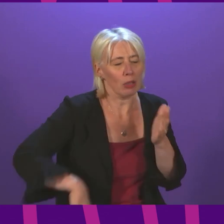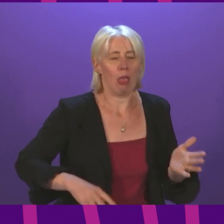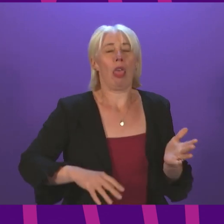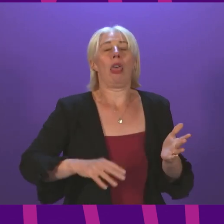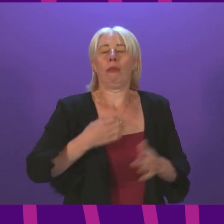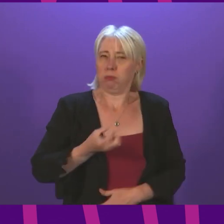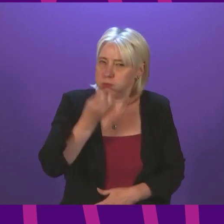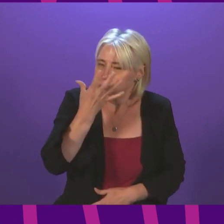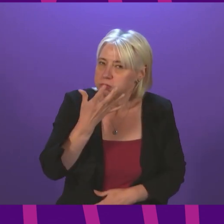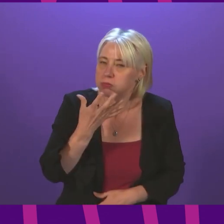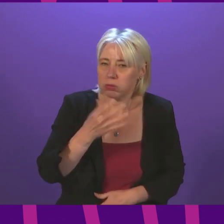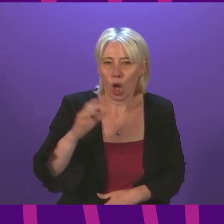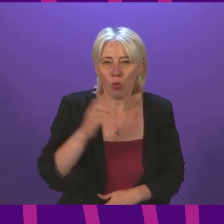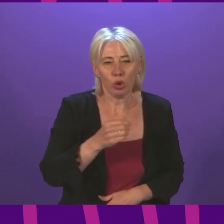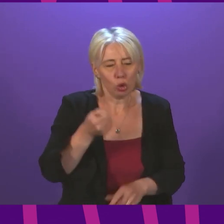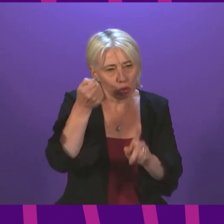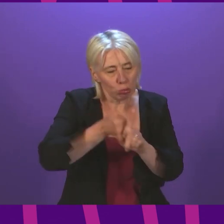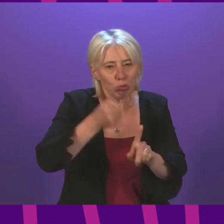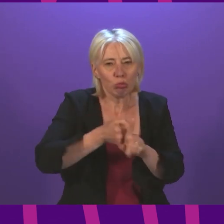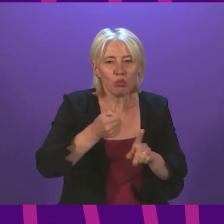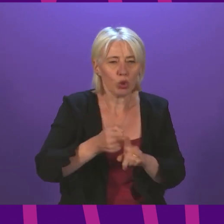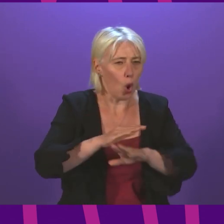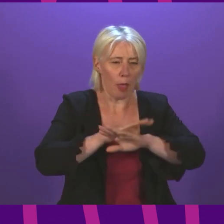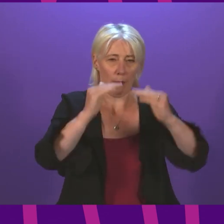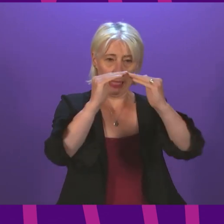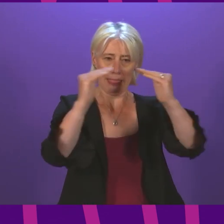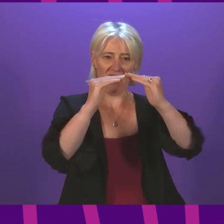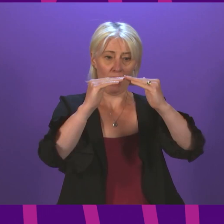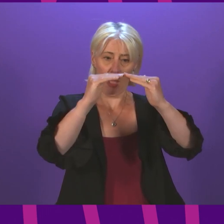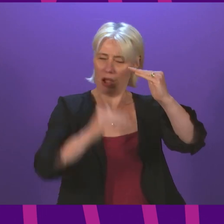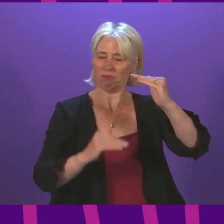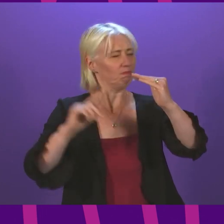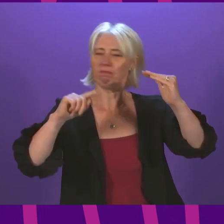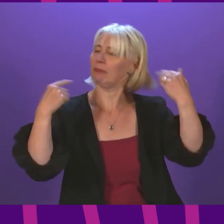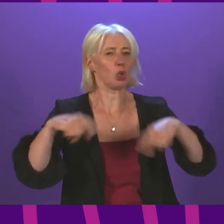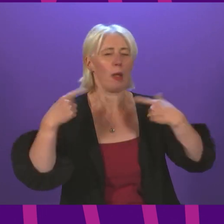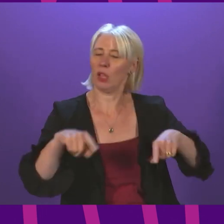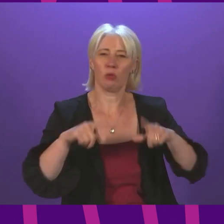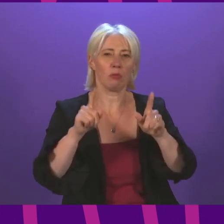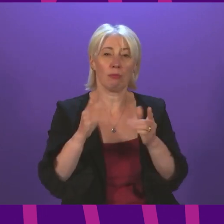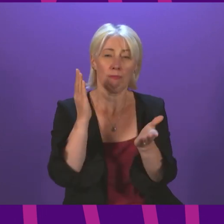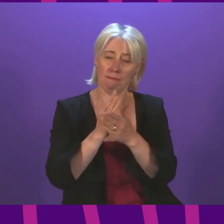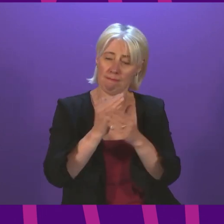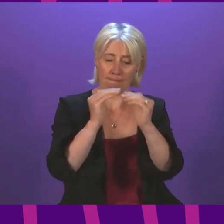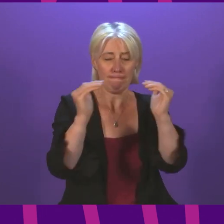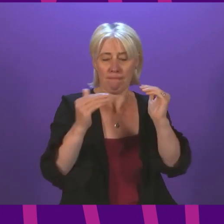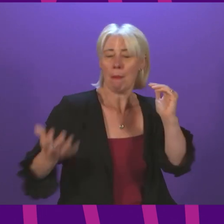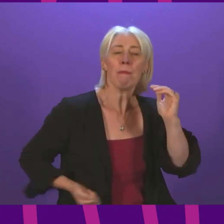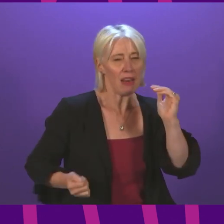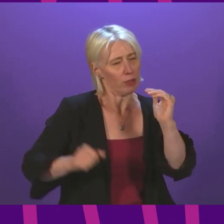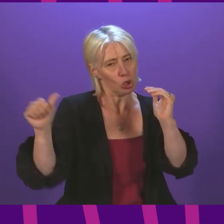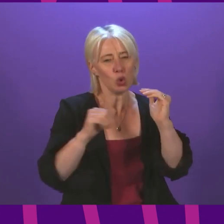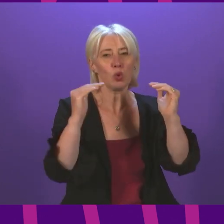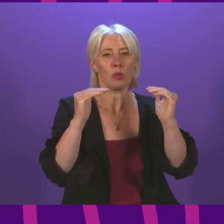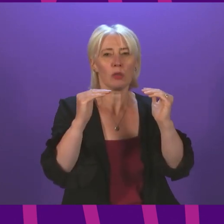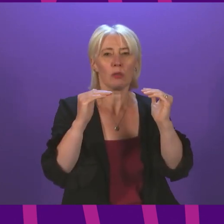Scotland should advocate for a floor under which we will not let people fall. And one part of that is adequate benefits. But it is